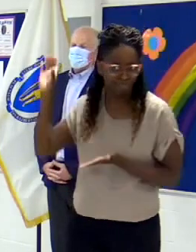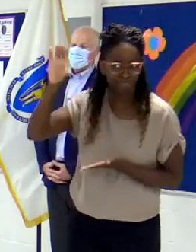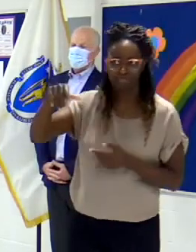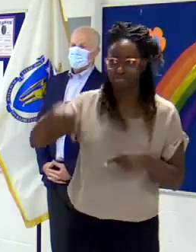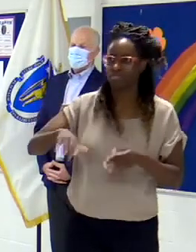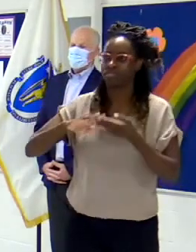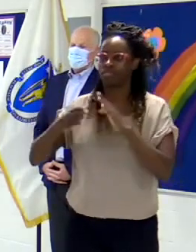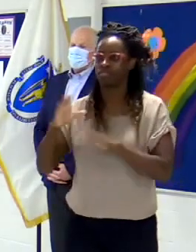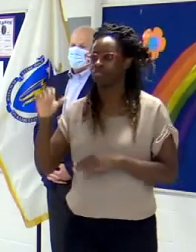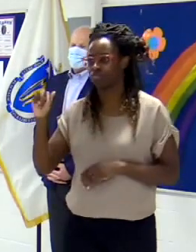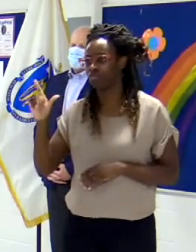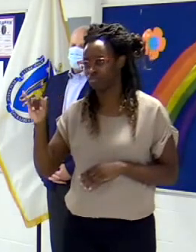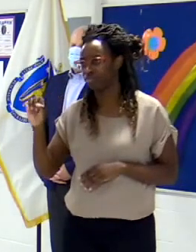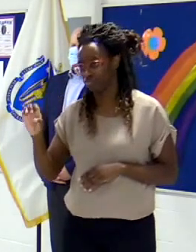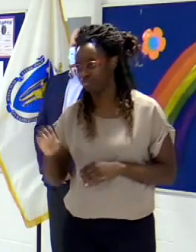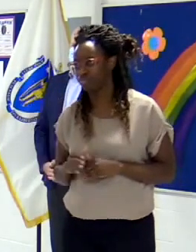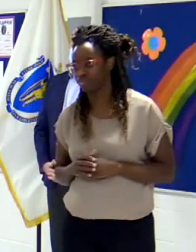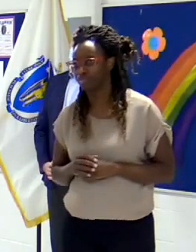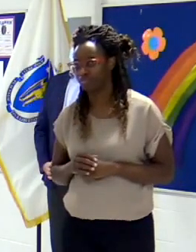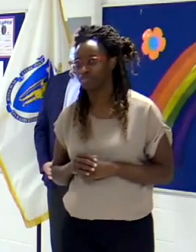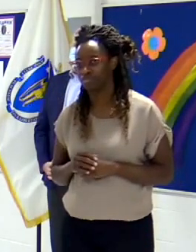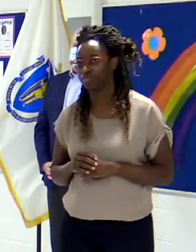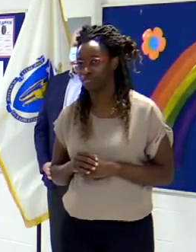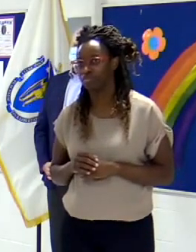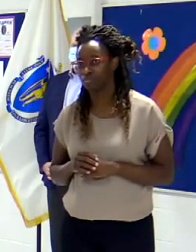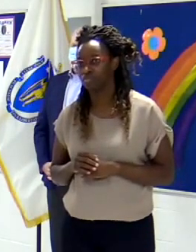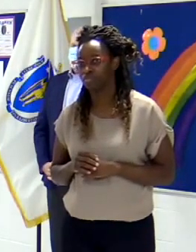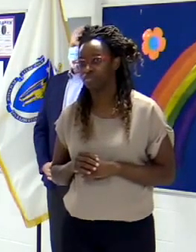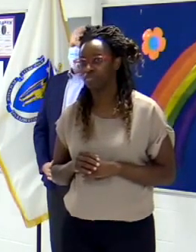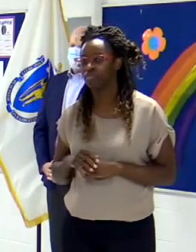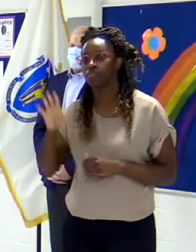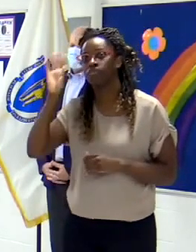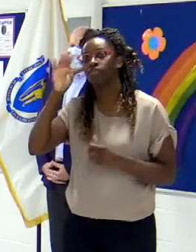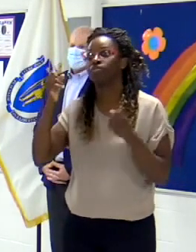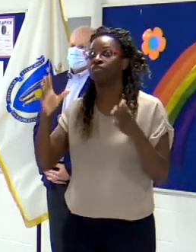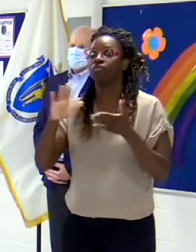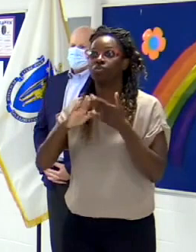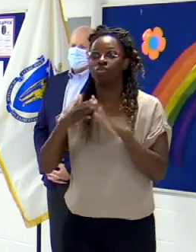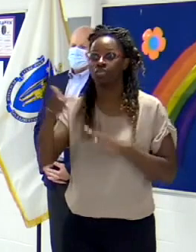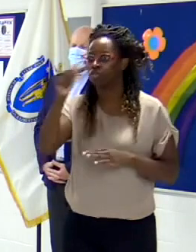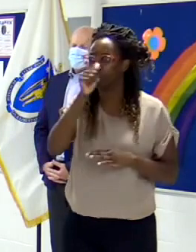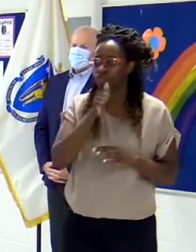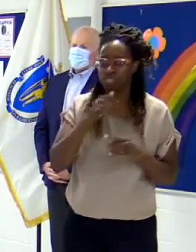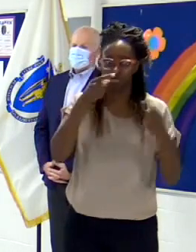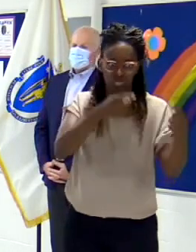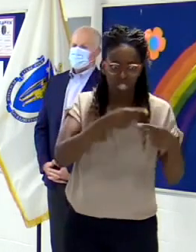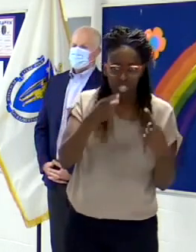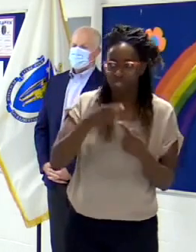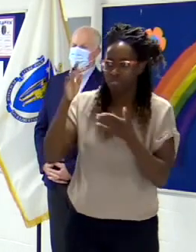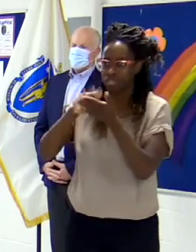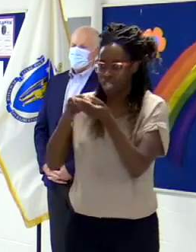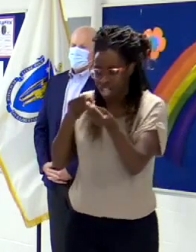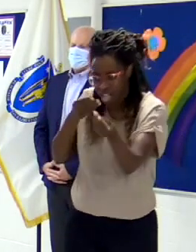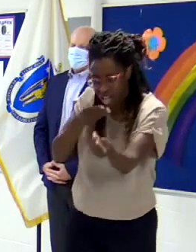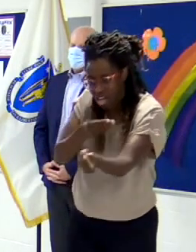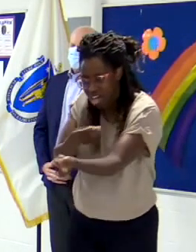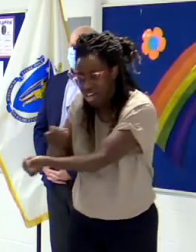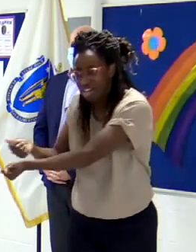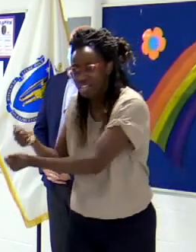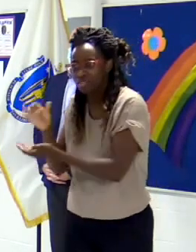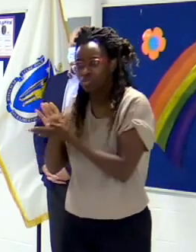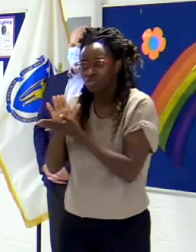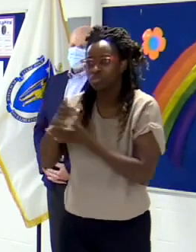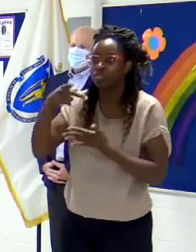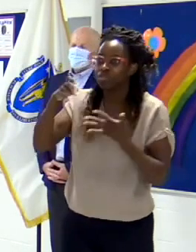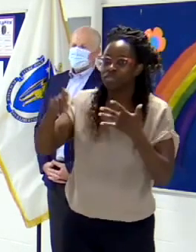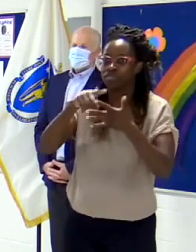Commonwealth around almost all the issues associated with school and COVID. And that was why we distributed